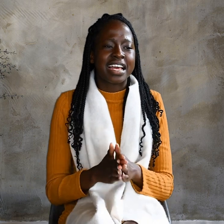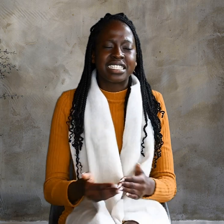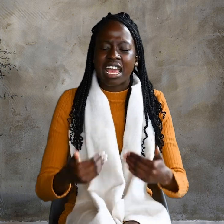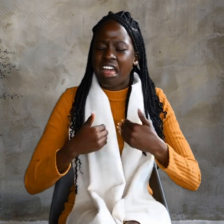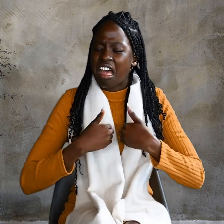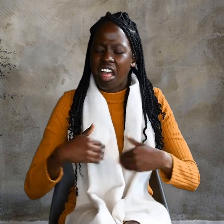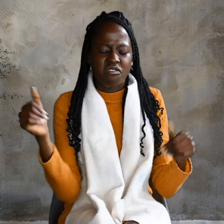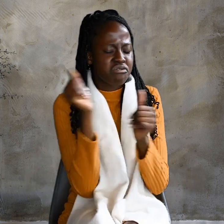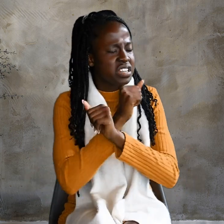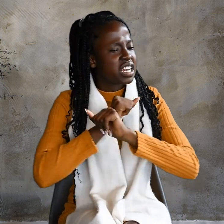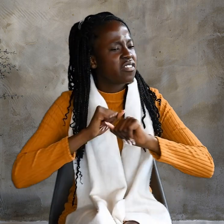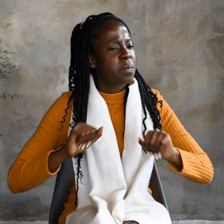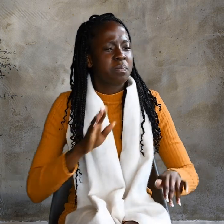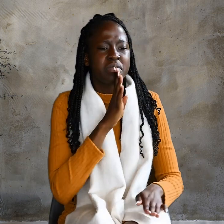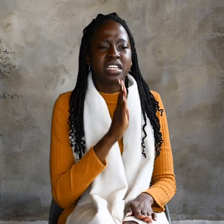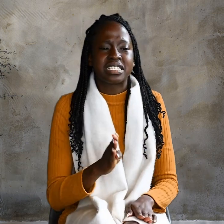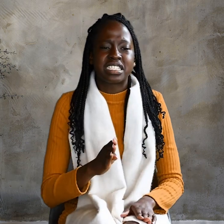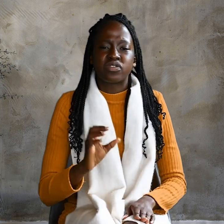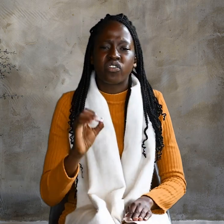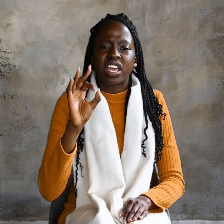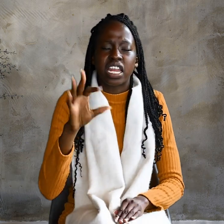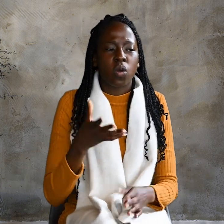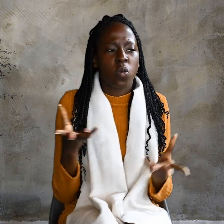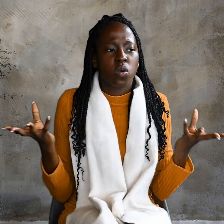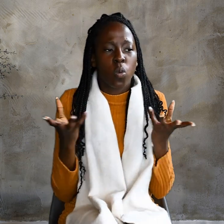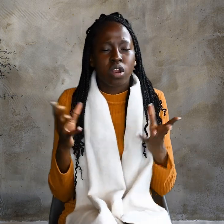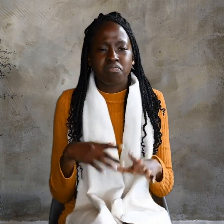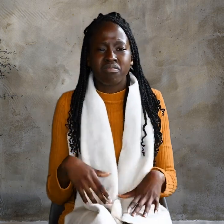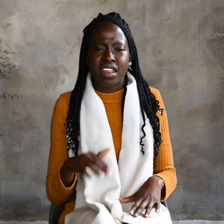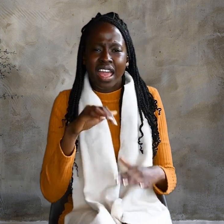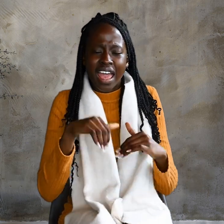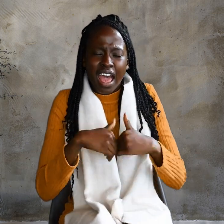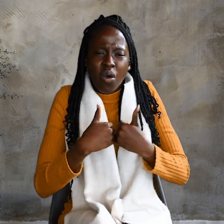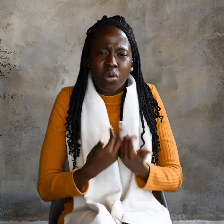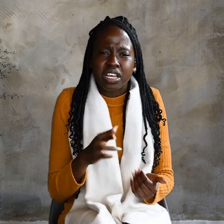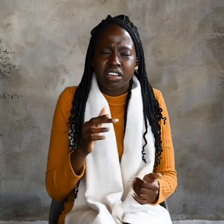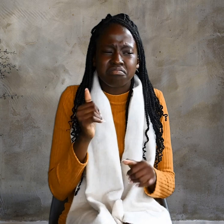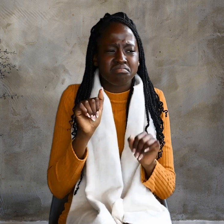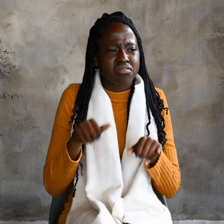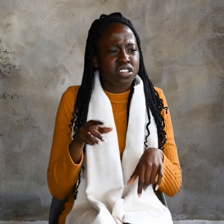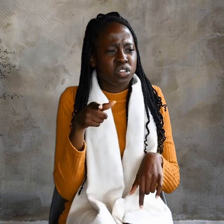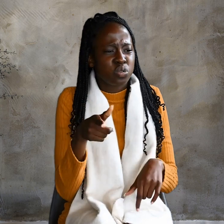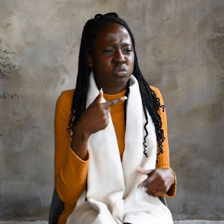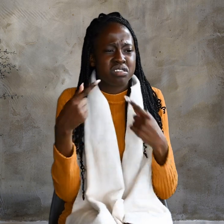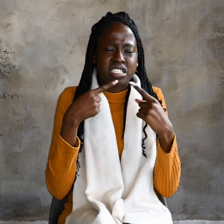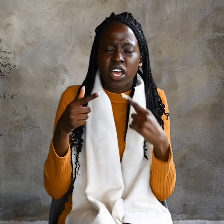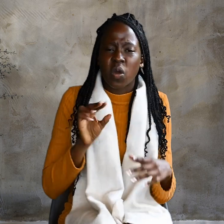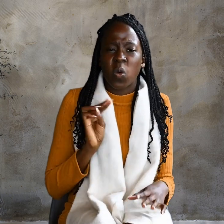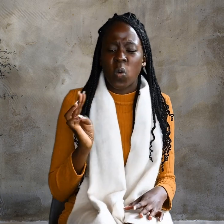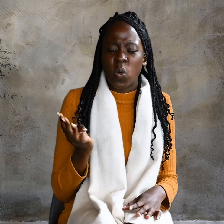And have never been slaves of anyone. How can you say that we shall be set free?